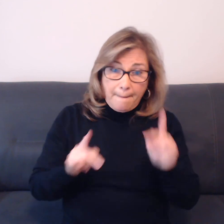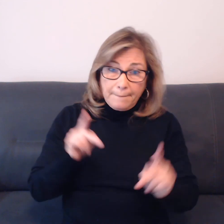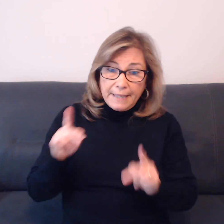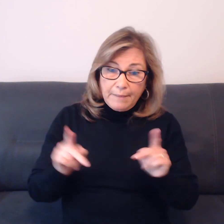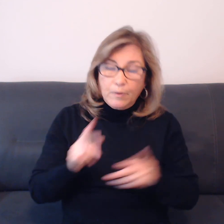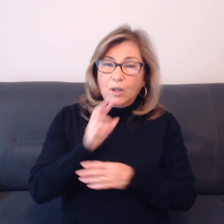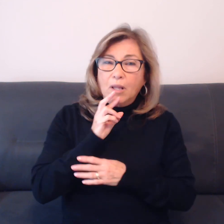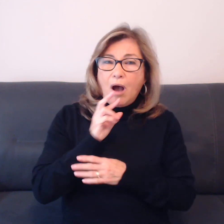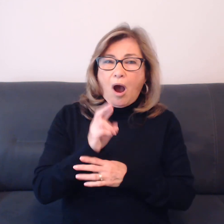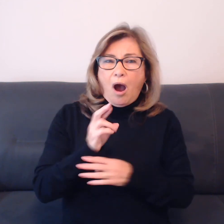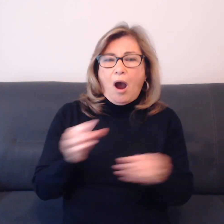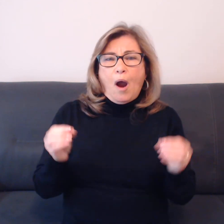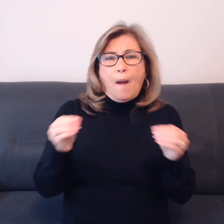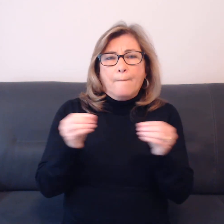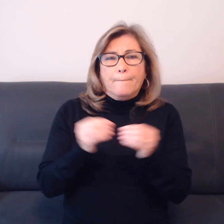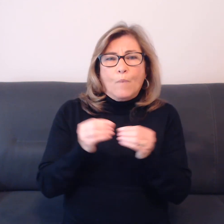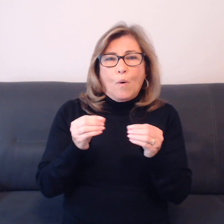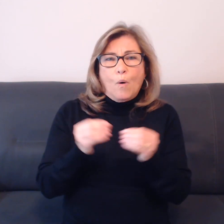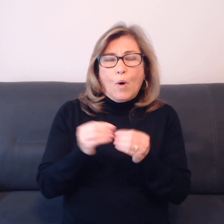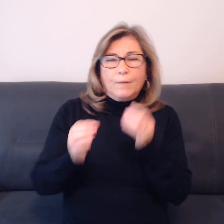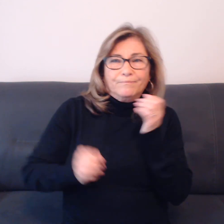emotional than others.